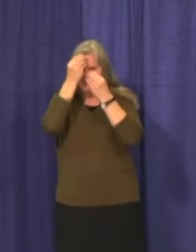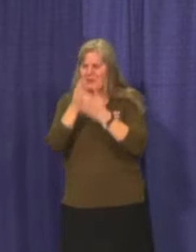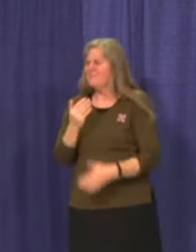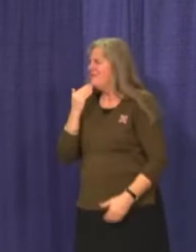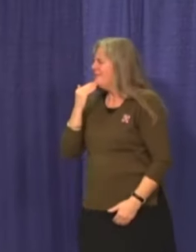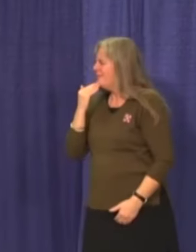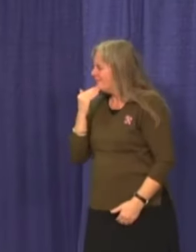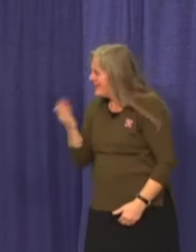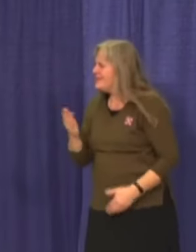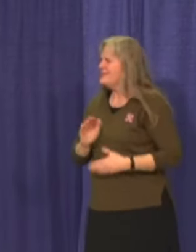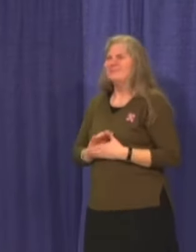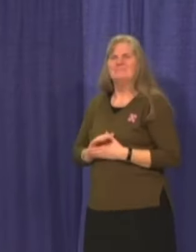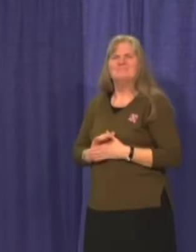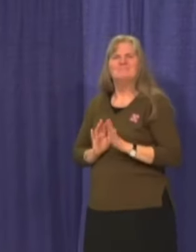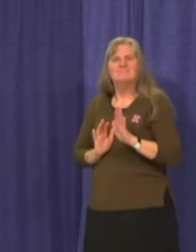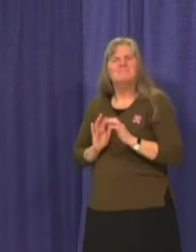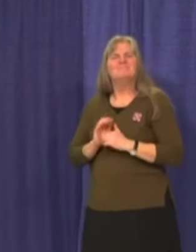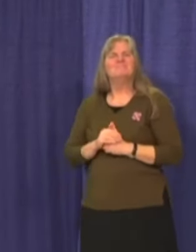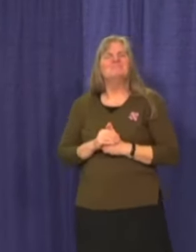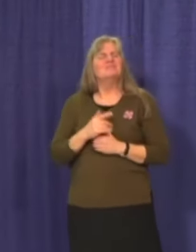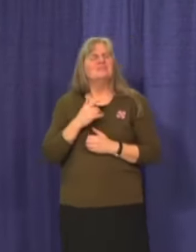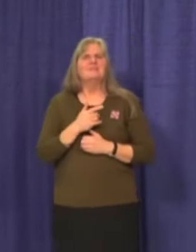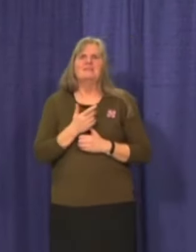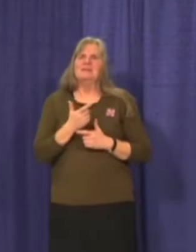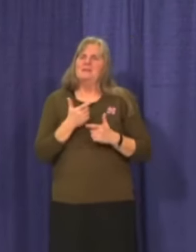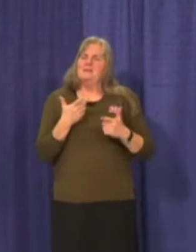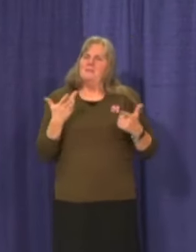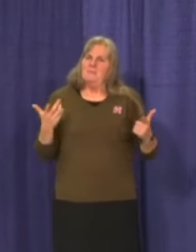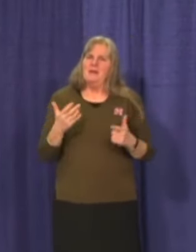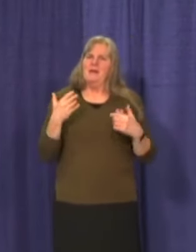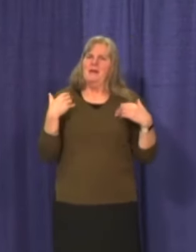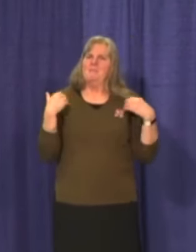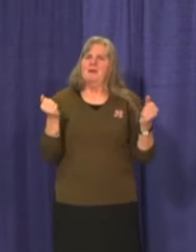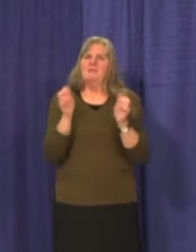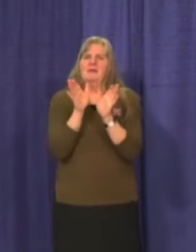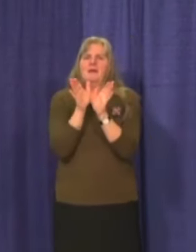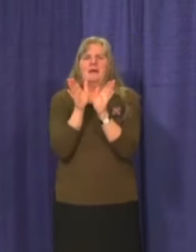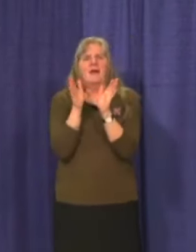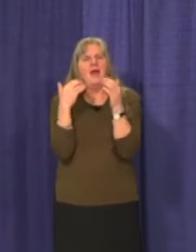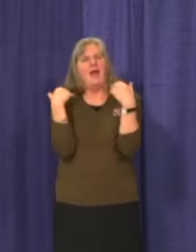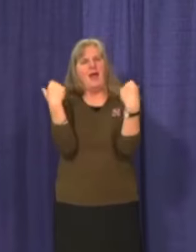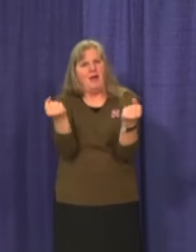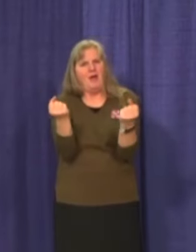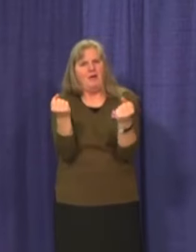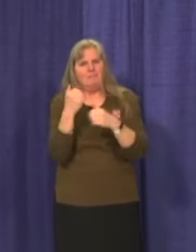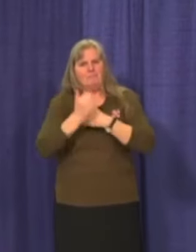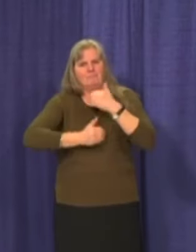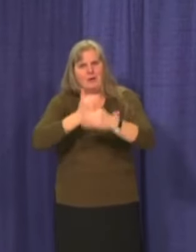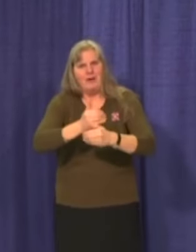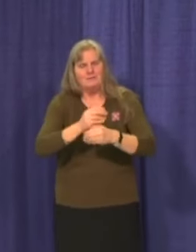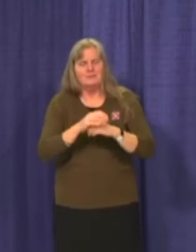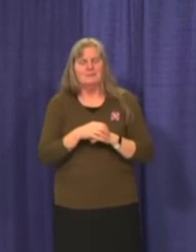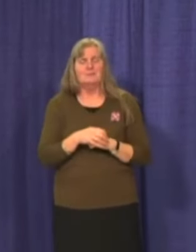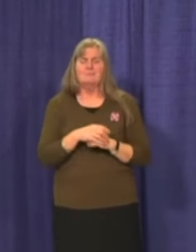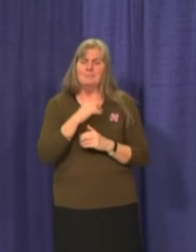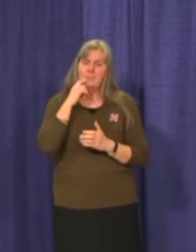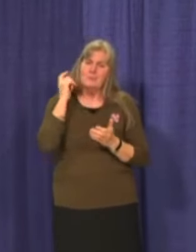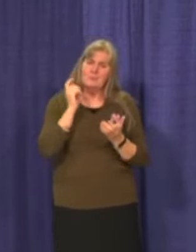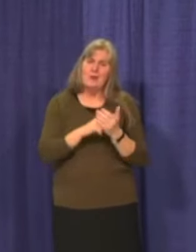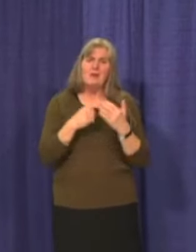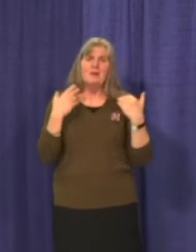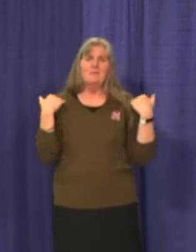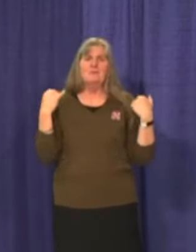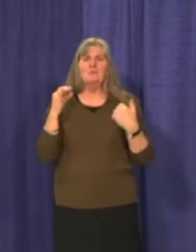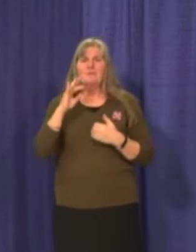This is a major public health initiative with many moving parts and many variables. I must give credit to Minister Frost